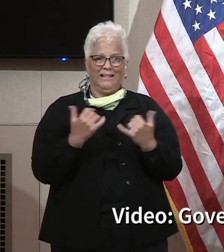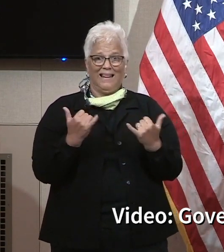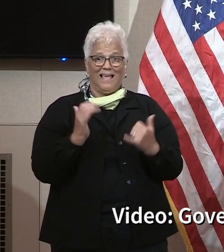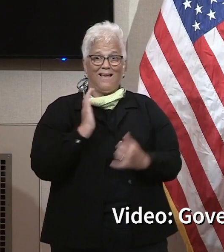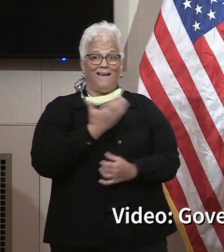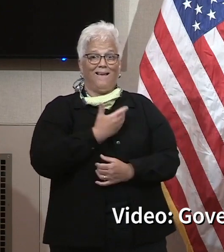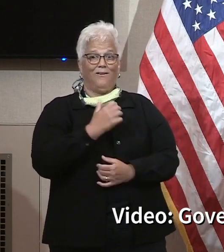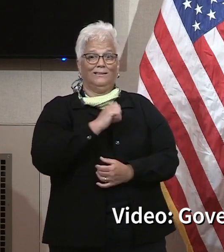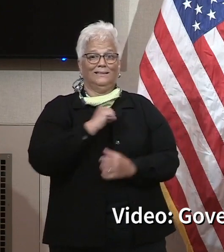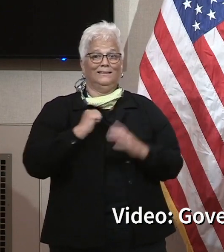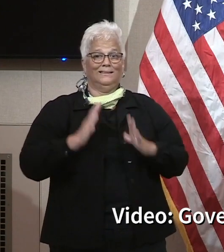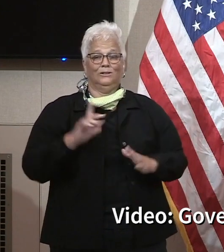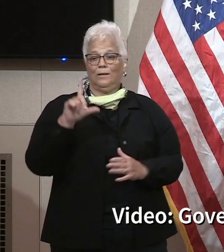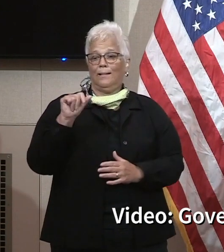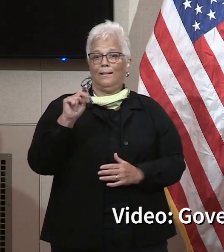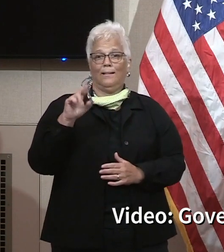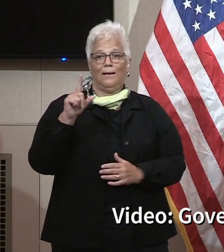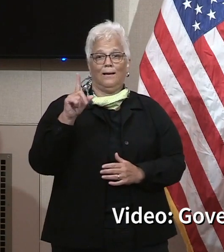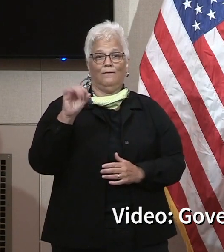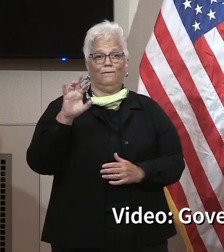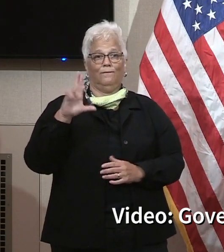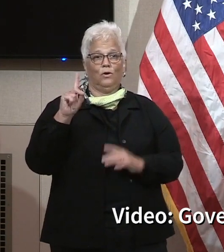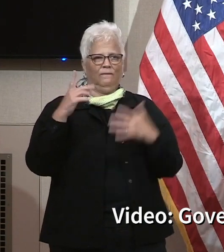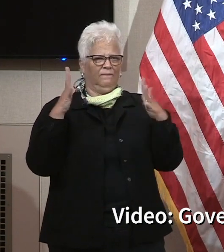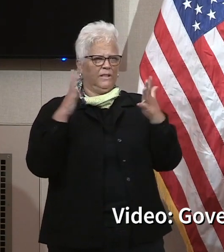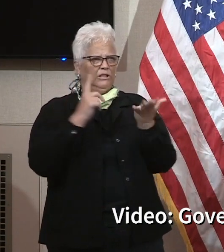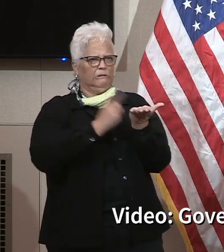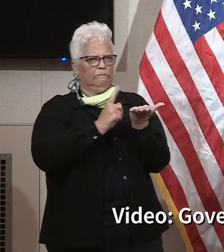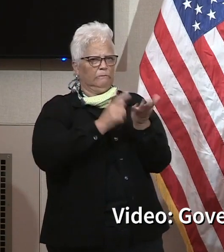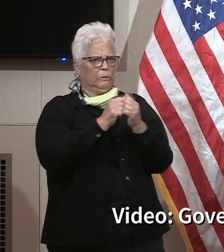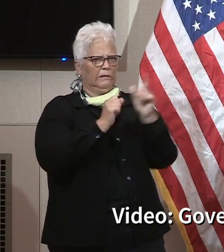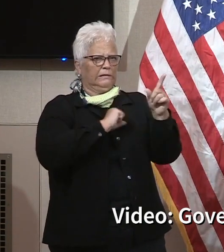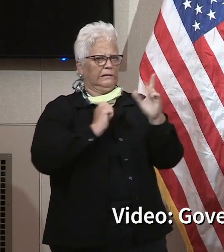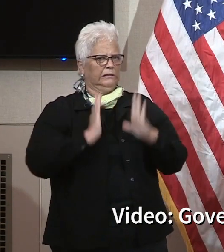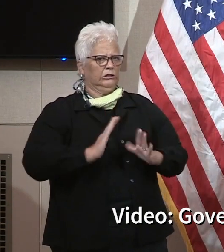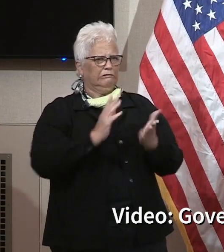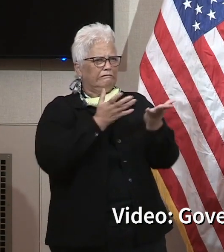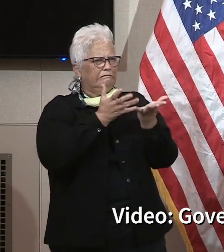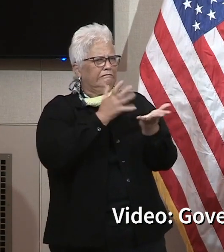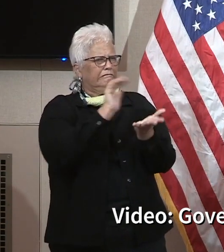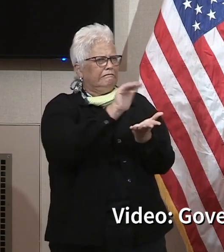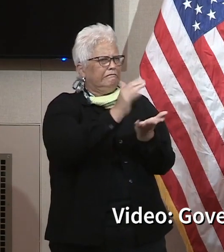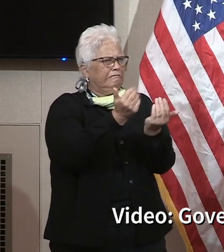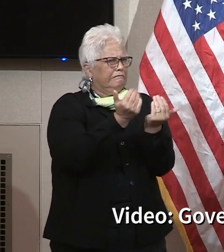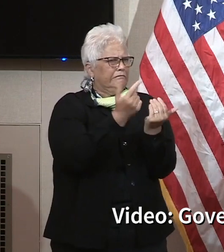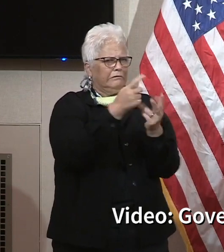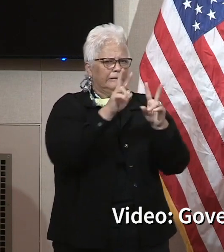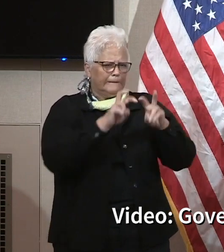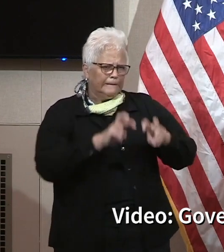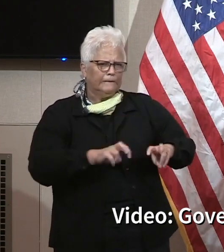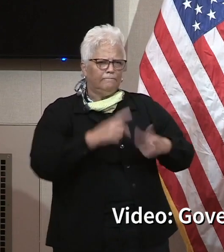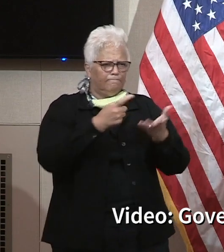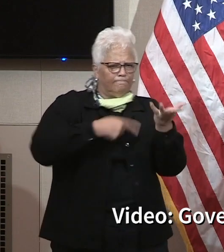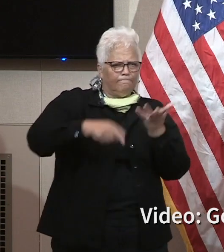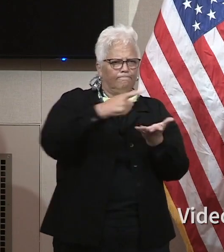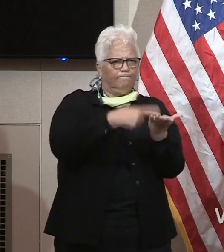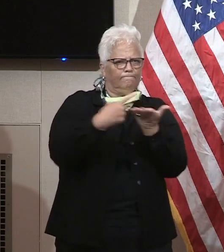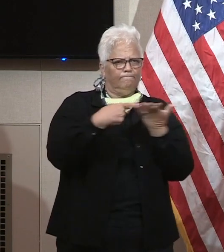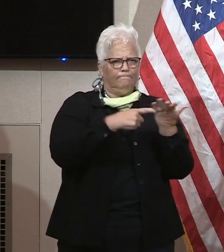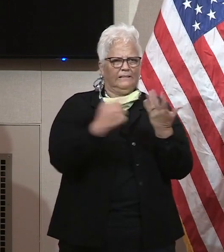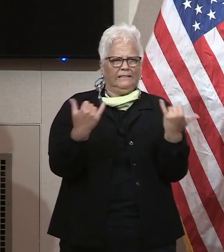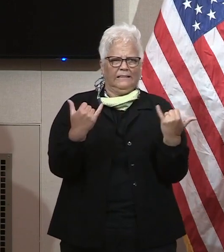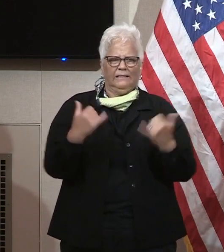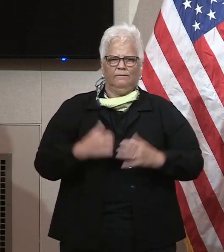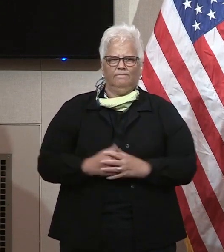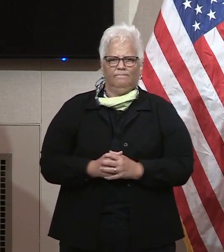that the Congress needs to address to, to put some parameters and see exactly how we're supposed to,